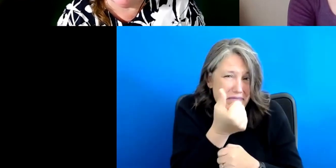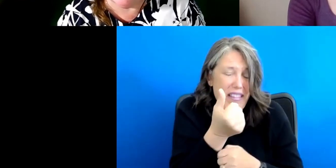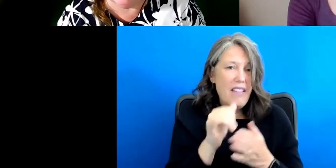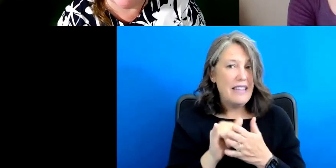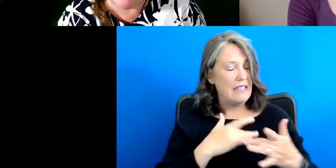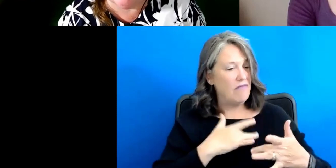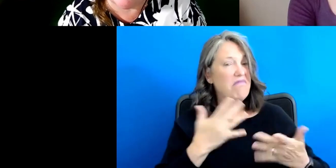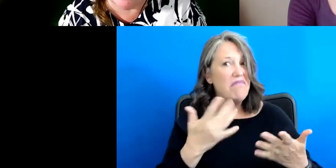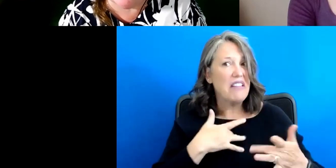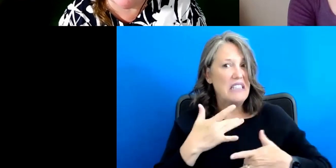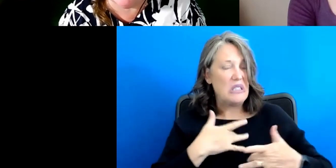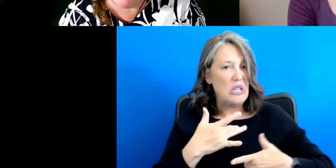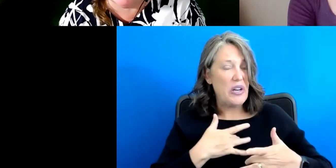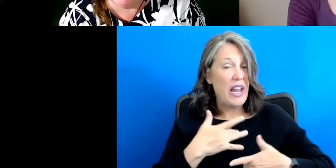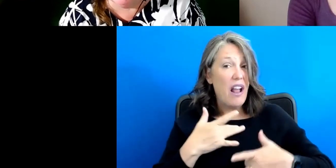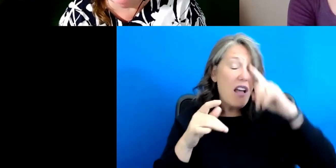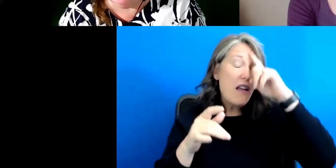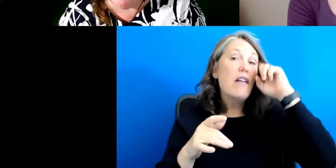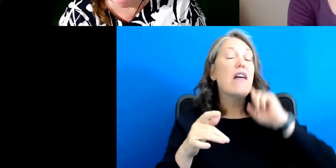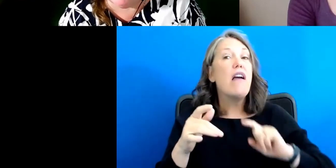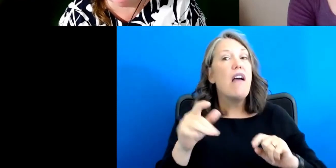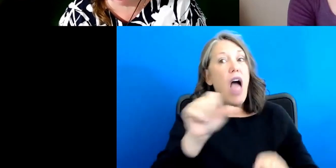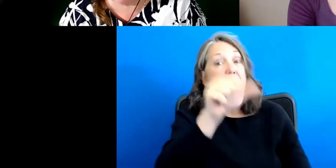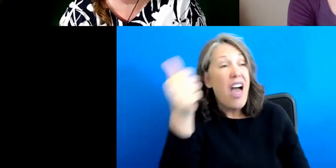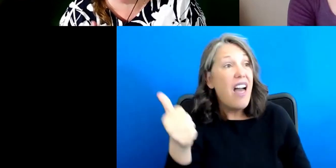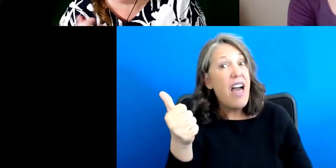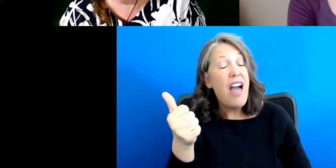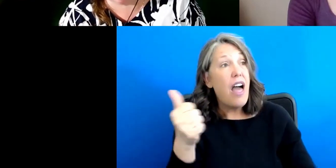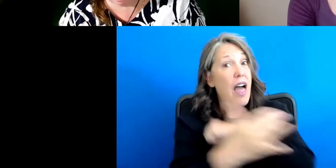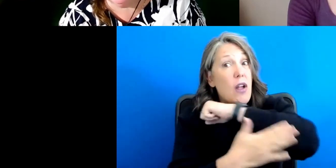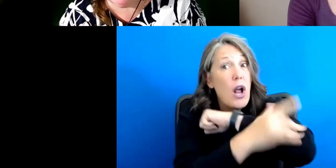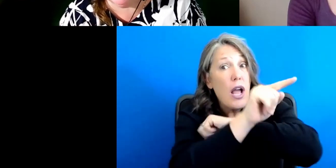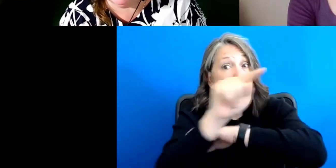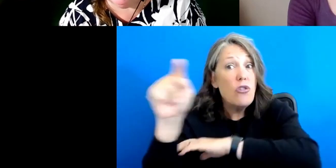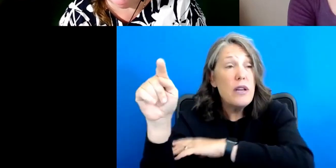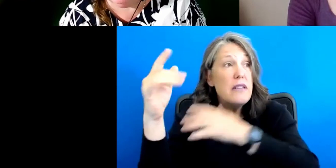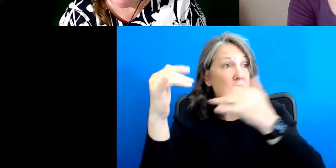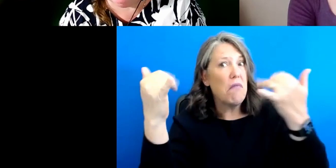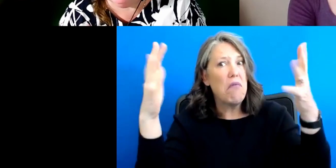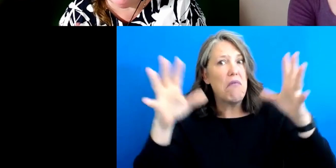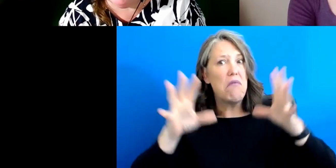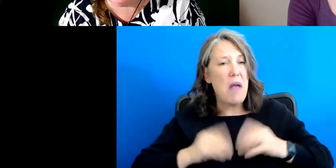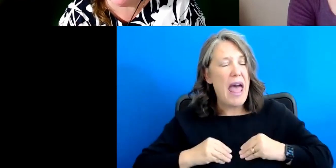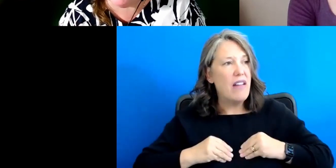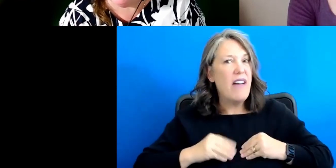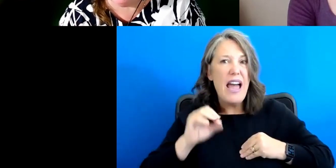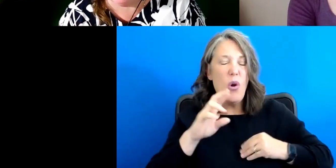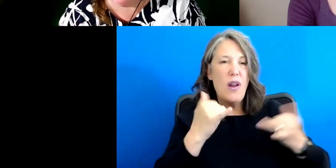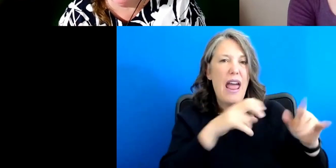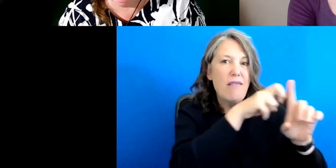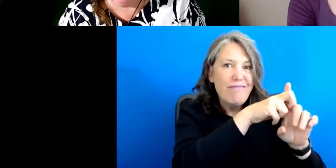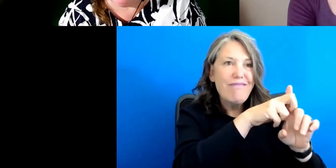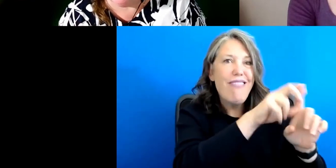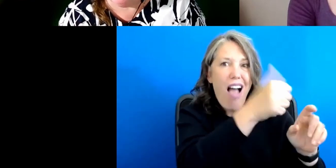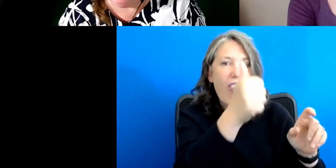concerning that we're hearing from countries that ratified or going to other countries that ratified like the Chinese